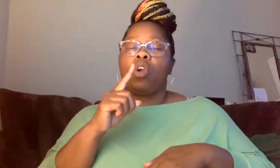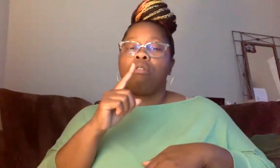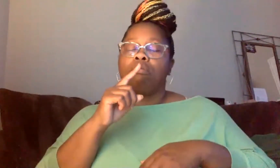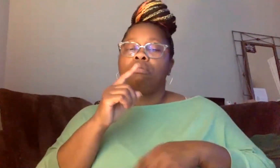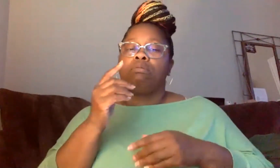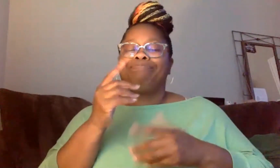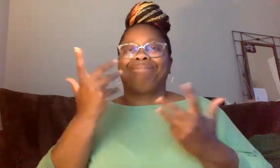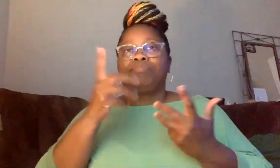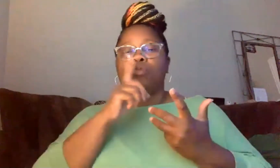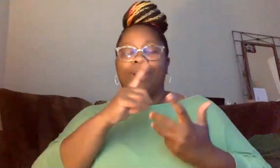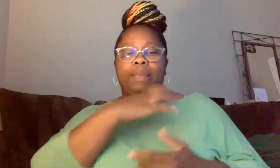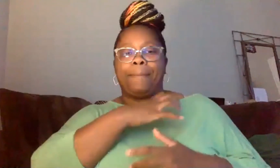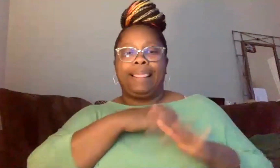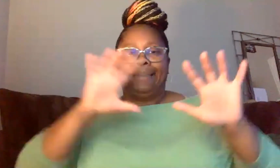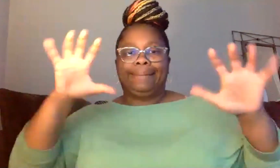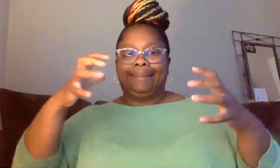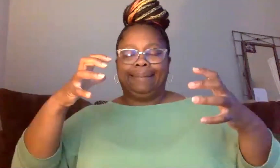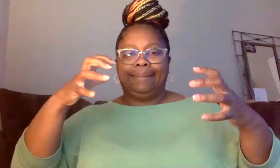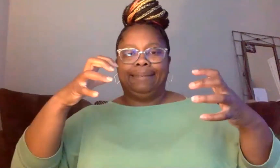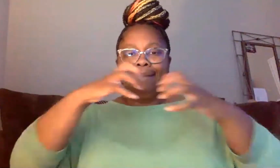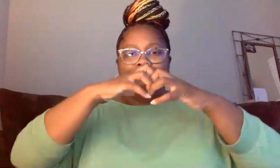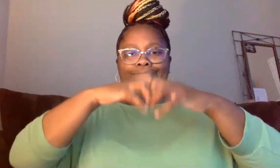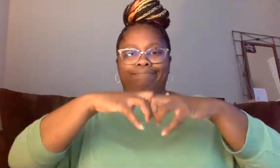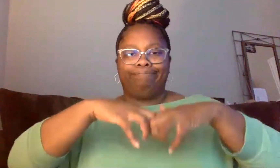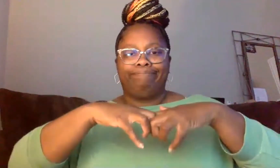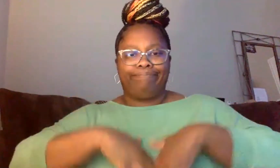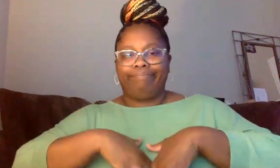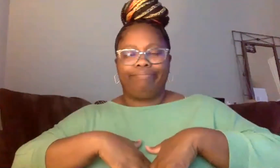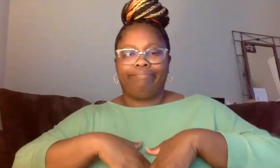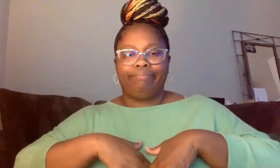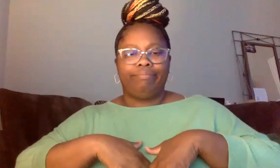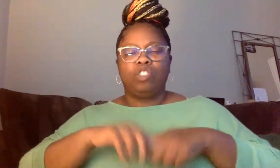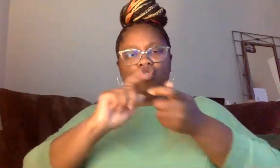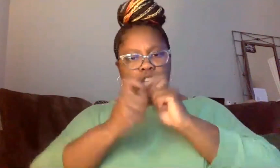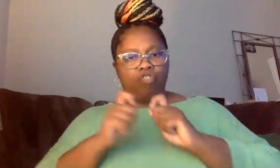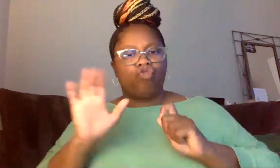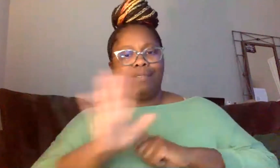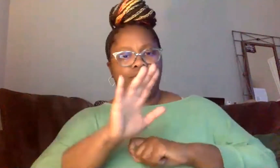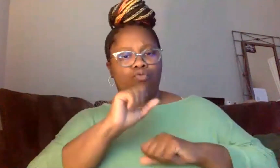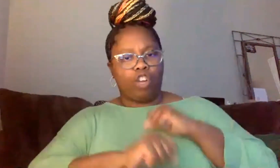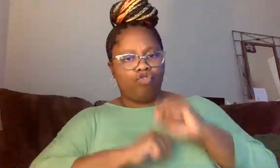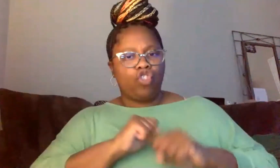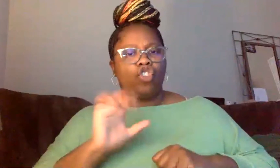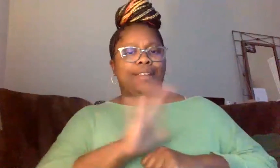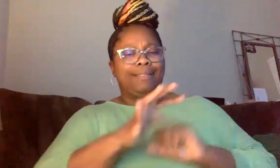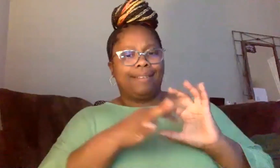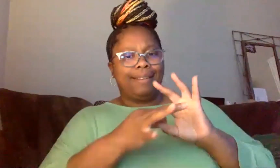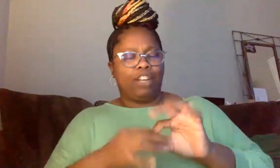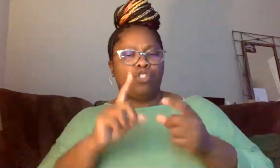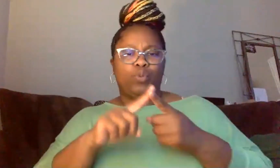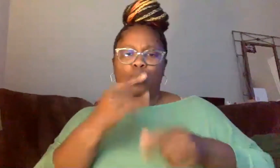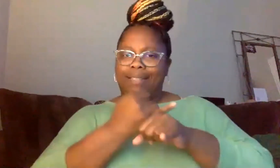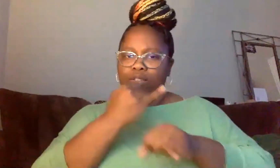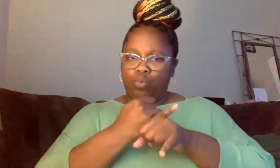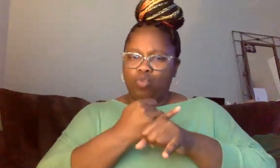police force, at least in its, its structural form, you know, um, and what it stands for and its connection to the institution of slavery.